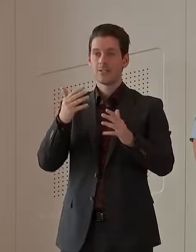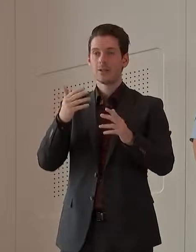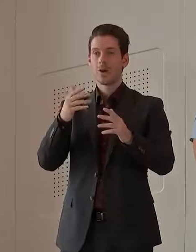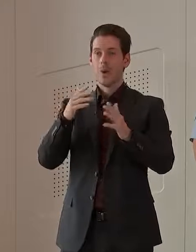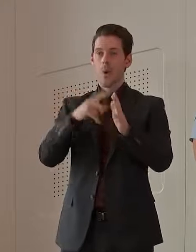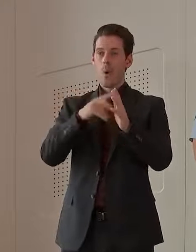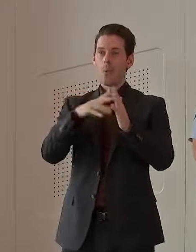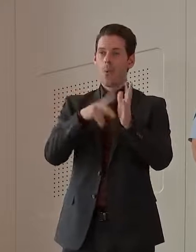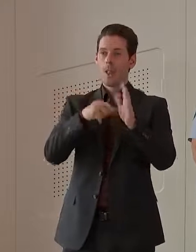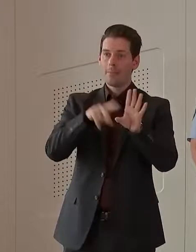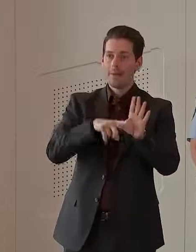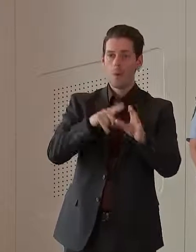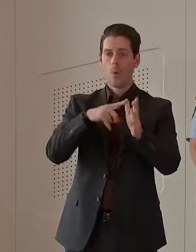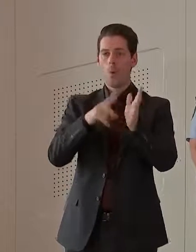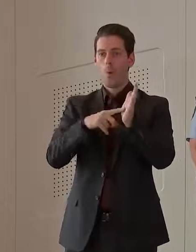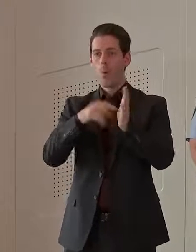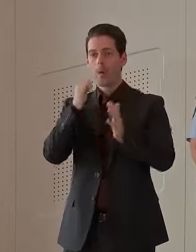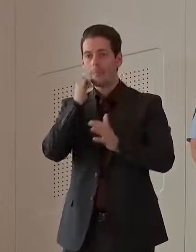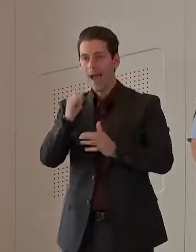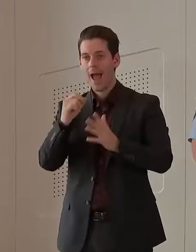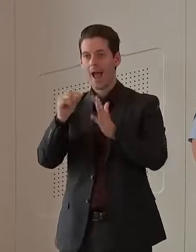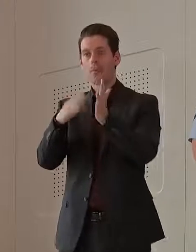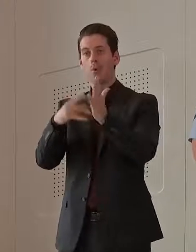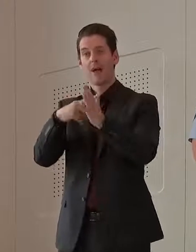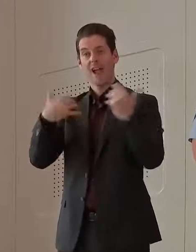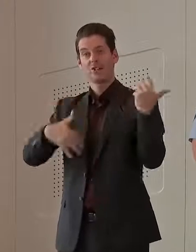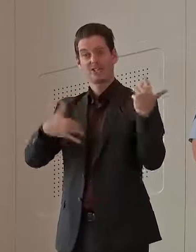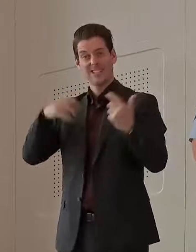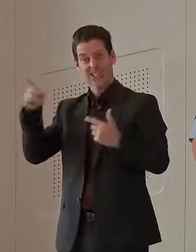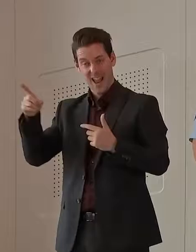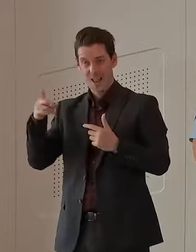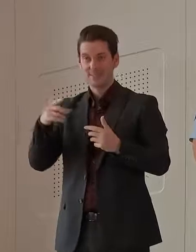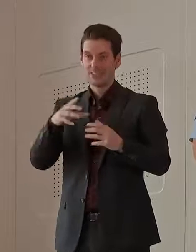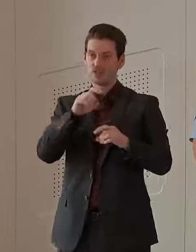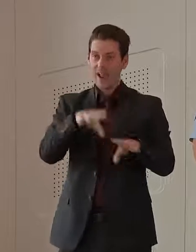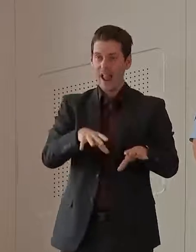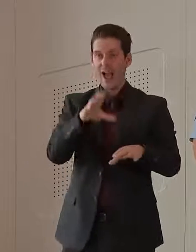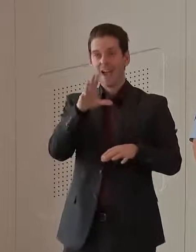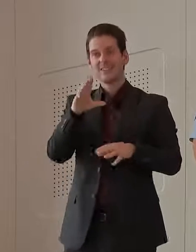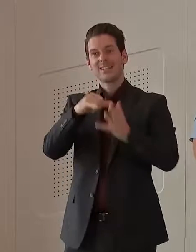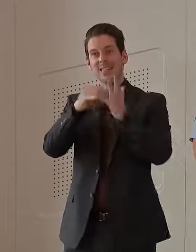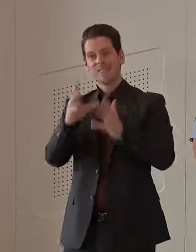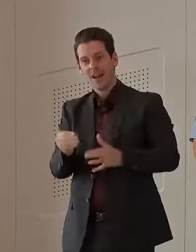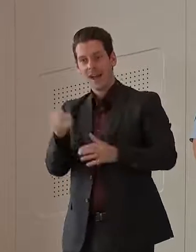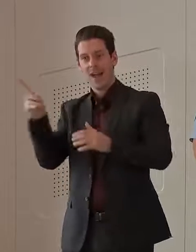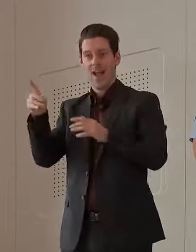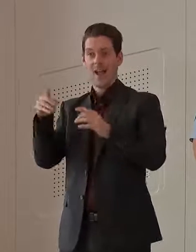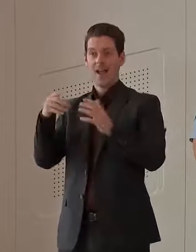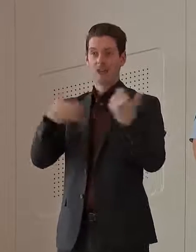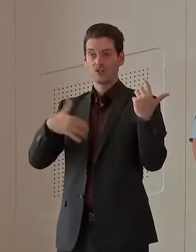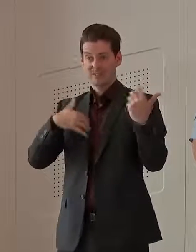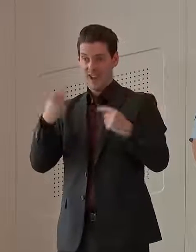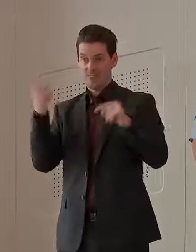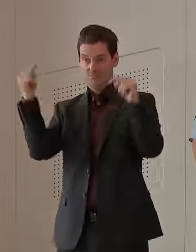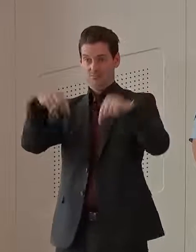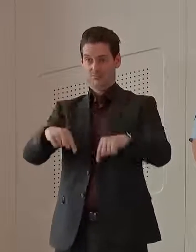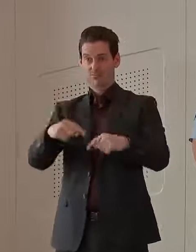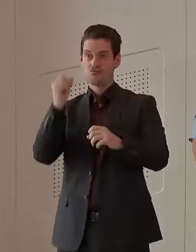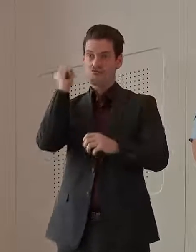All Blacks, the Springboks and Puma from Argentina. So that's some good news for rugby fans. So I'll hand over to Dr. Young. Thanks.